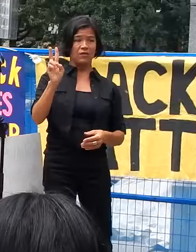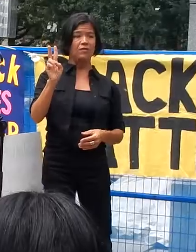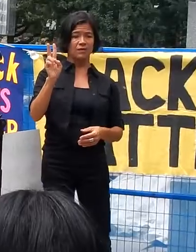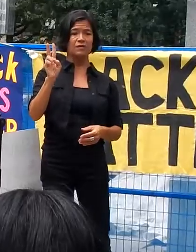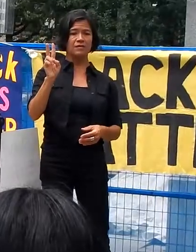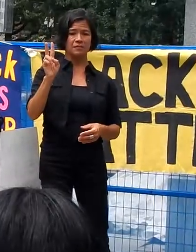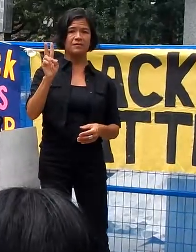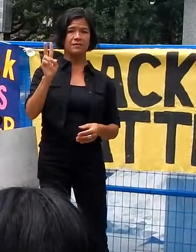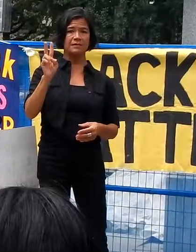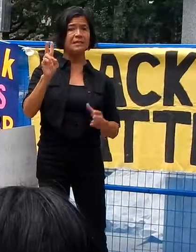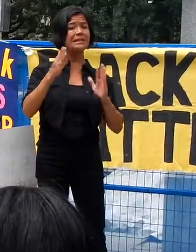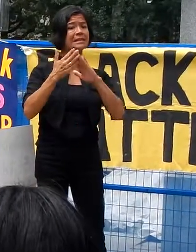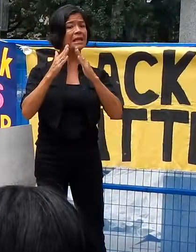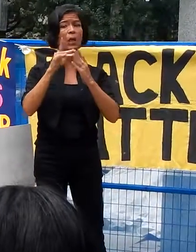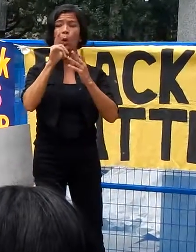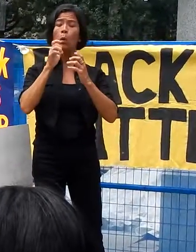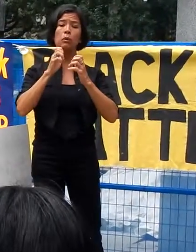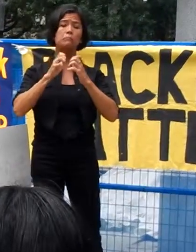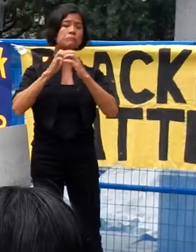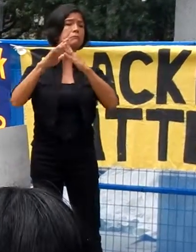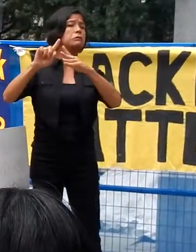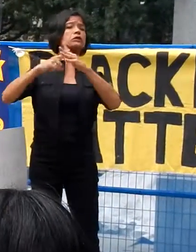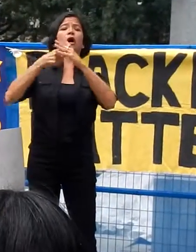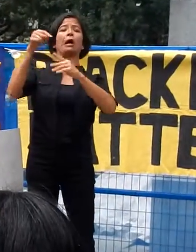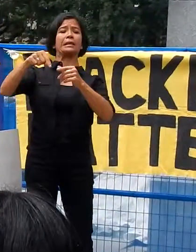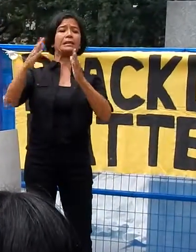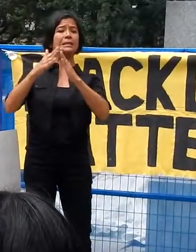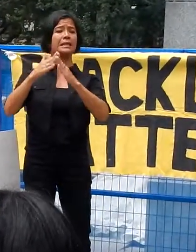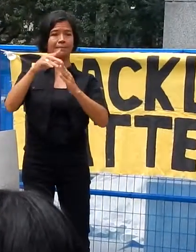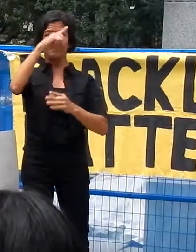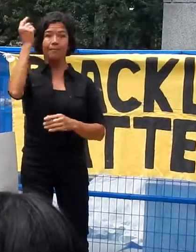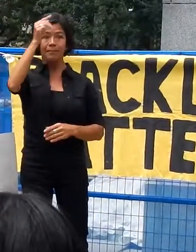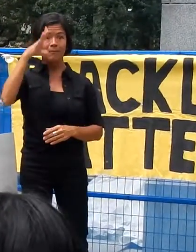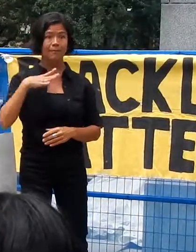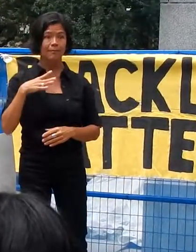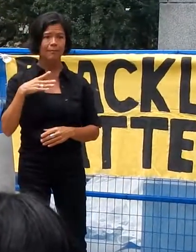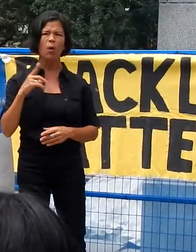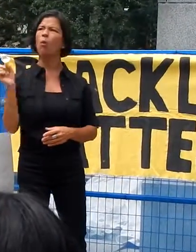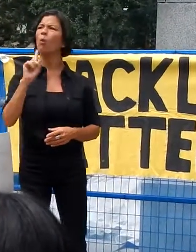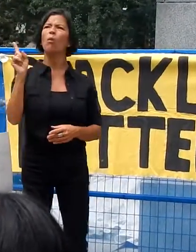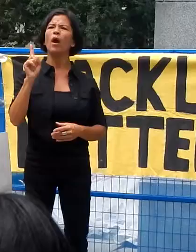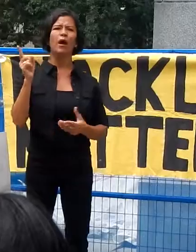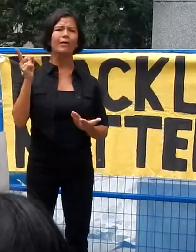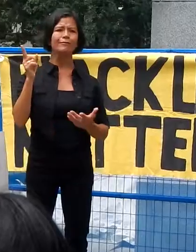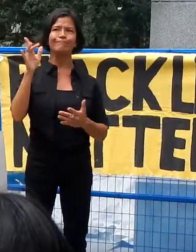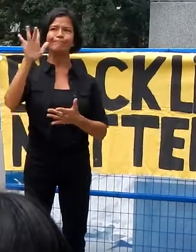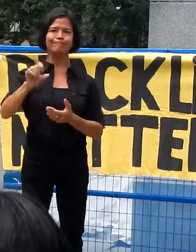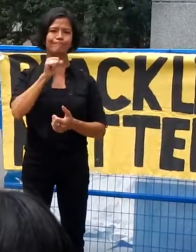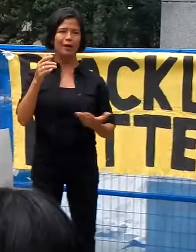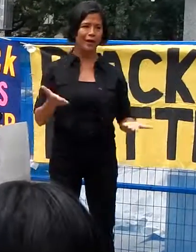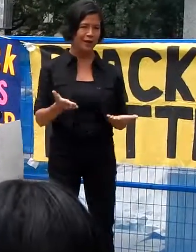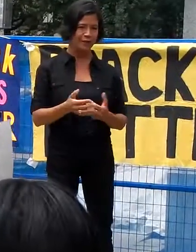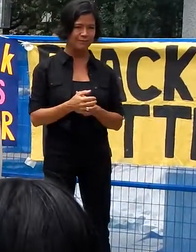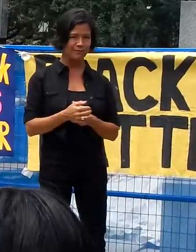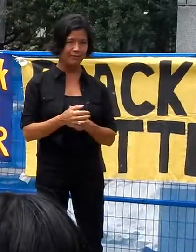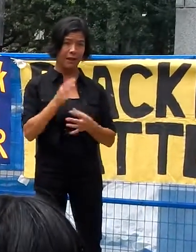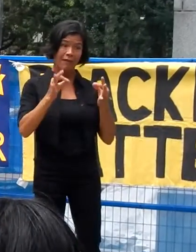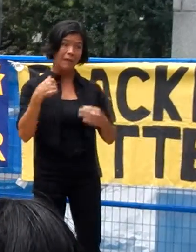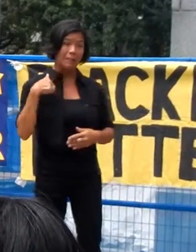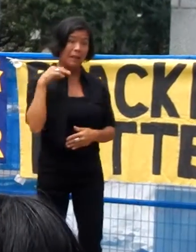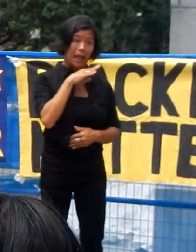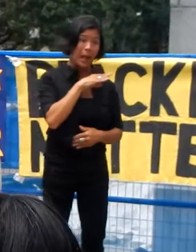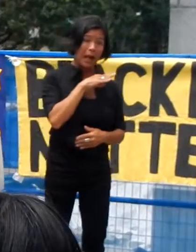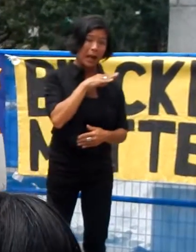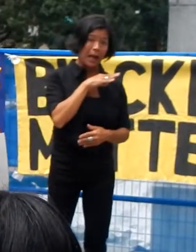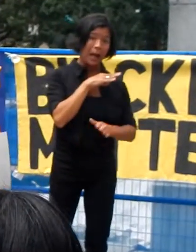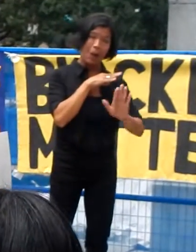started by a black man who is nowhere to be seen. And if I'm lying to you, we have people